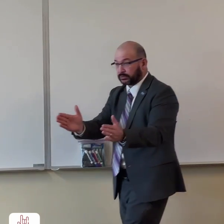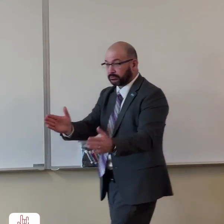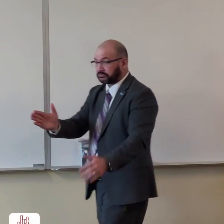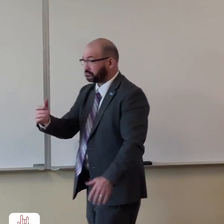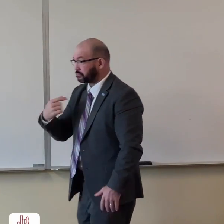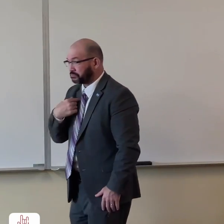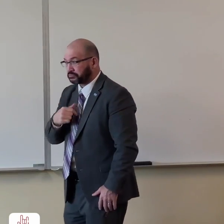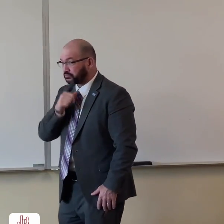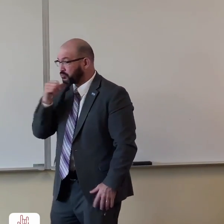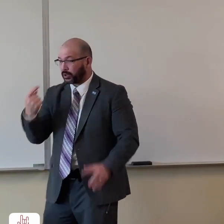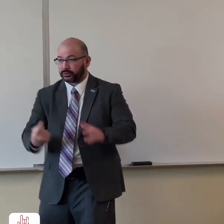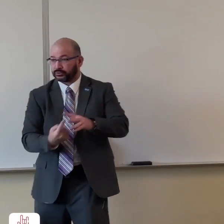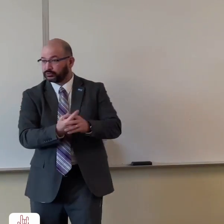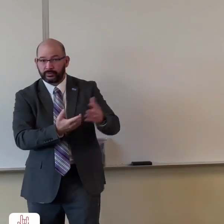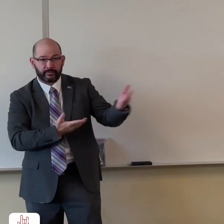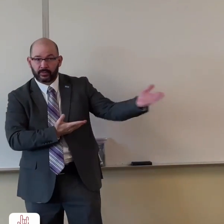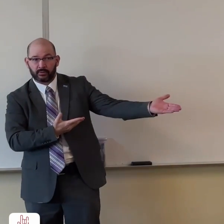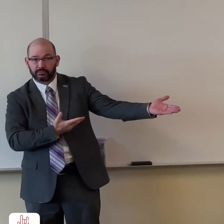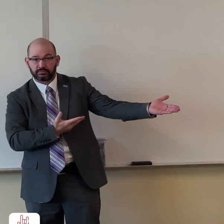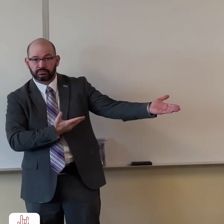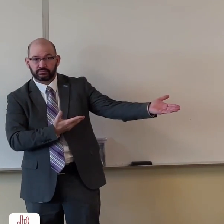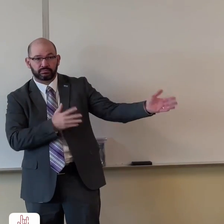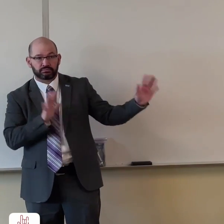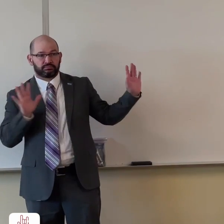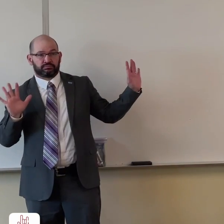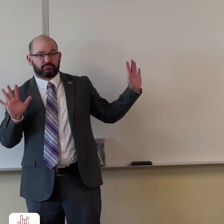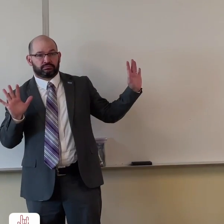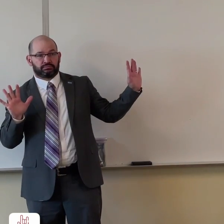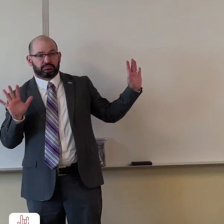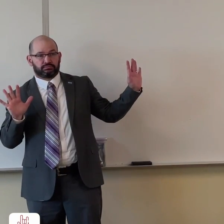Christians we're not going to be there at the great white throne judgment